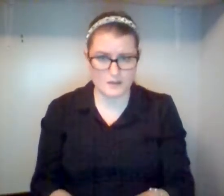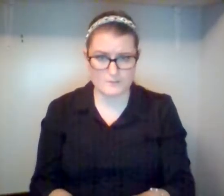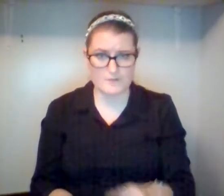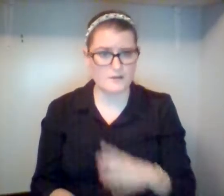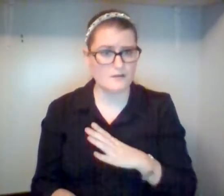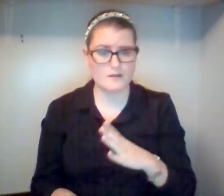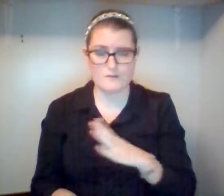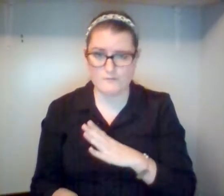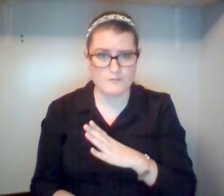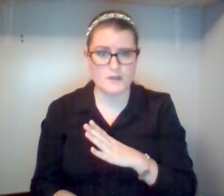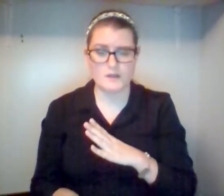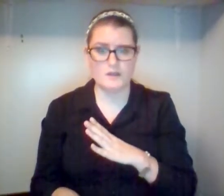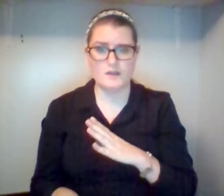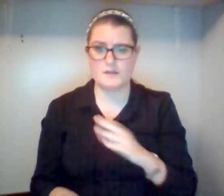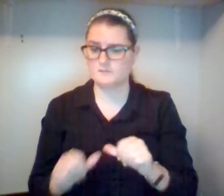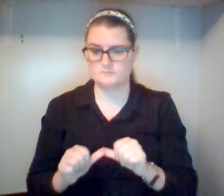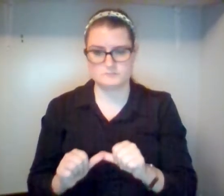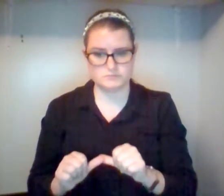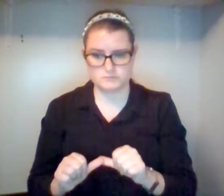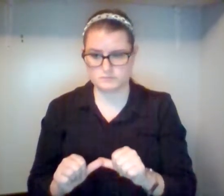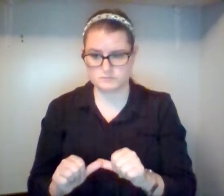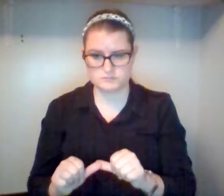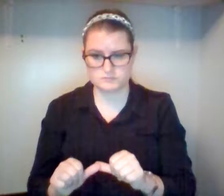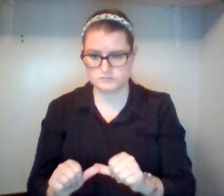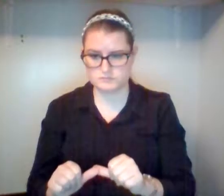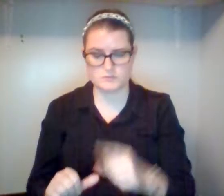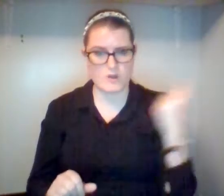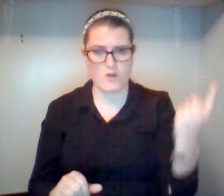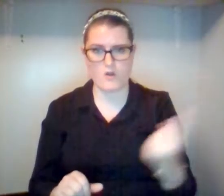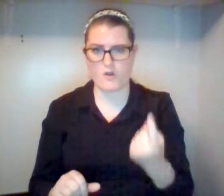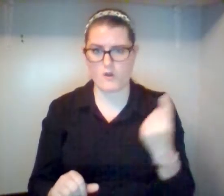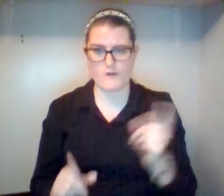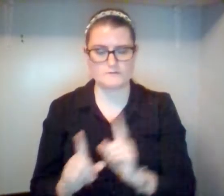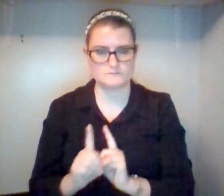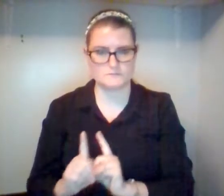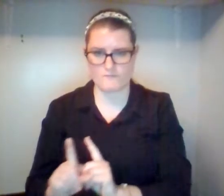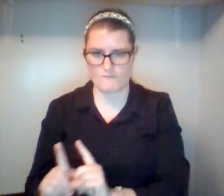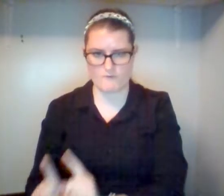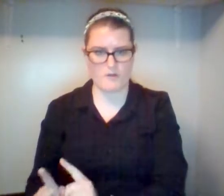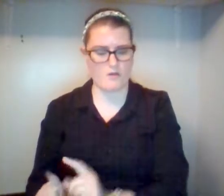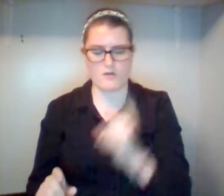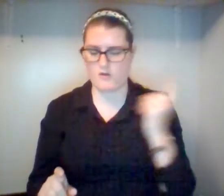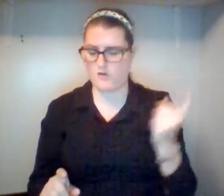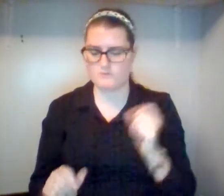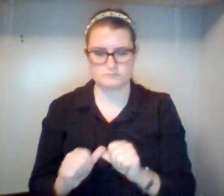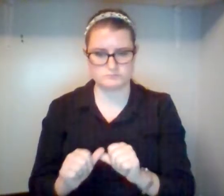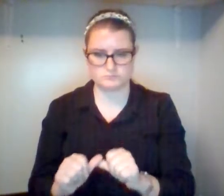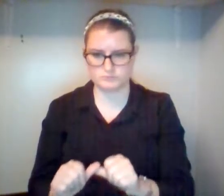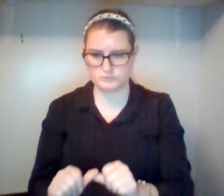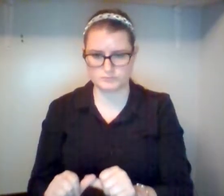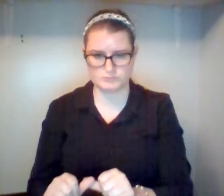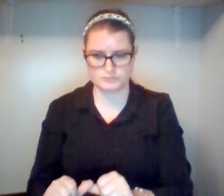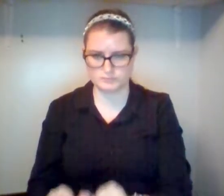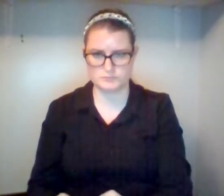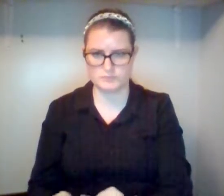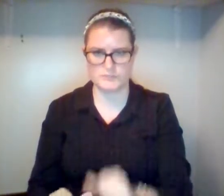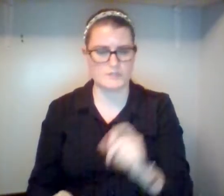endures to the end will be saved. Expect hatred. Vast hatred. For you are following me.